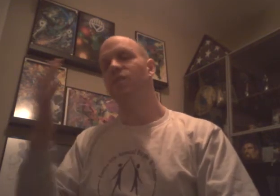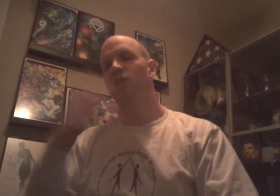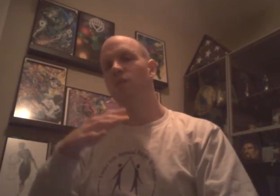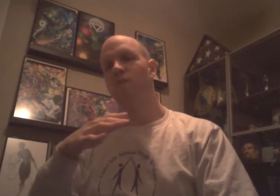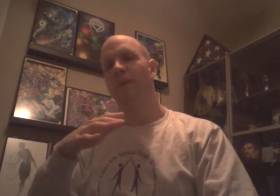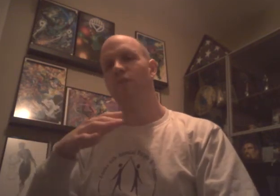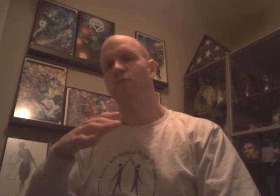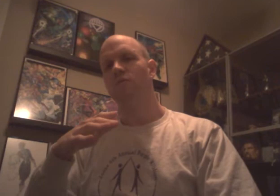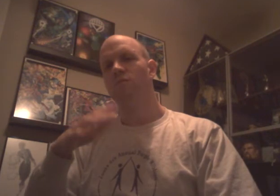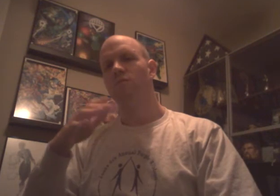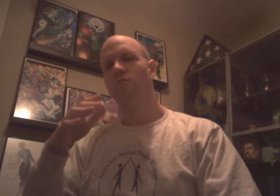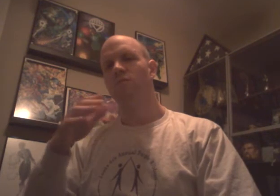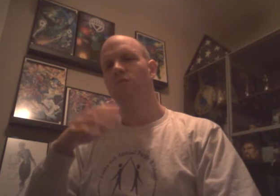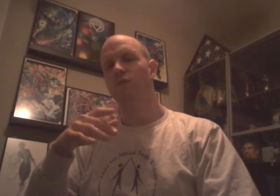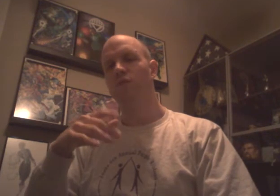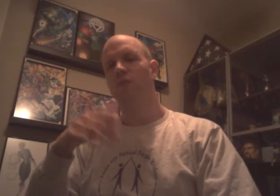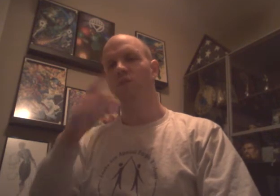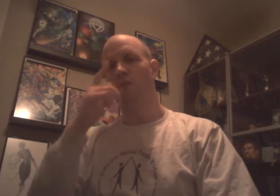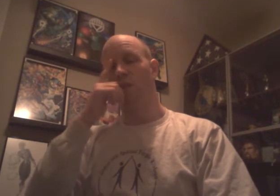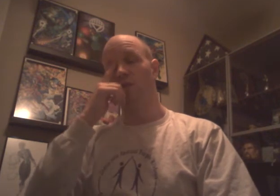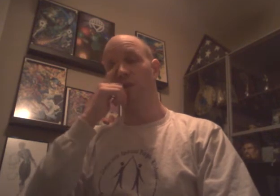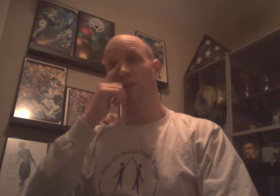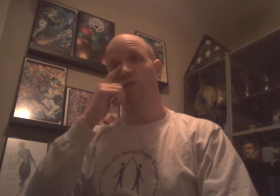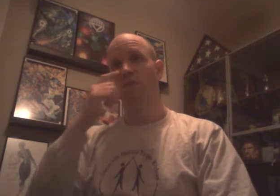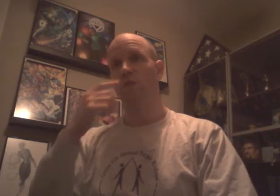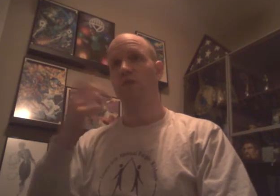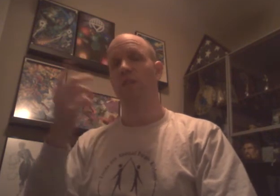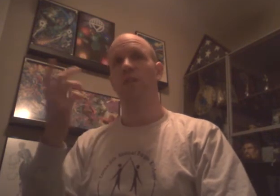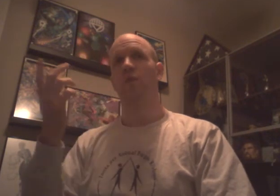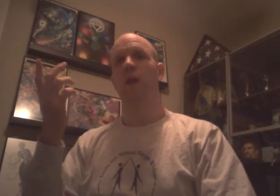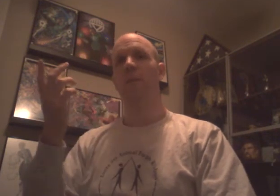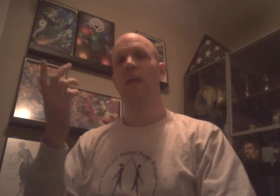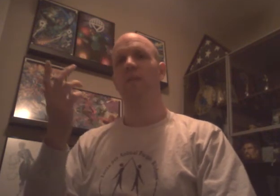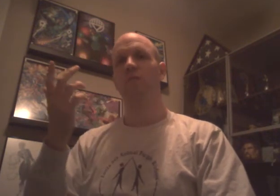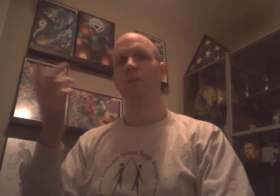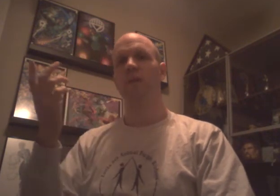to lose a match. To Christian. Or is it just Christian getting the crap beat out of him repeatedly?